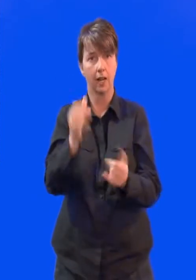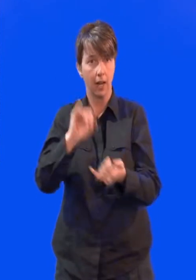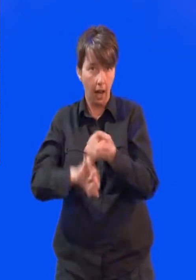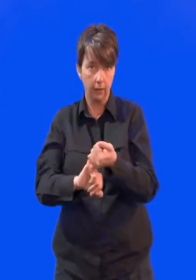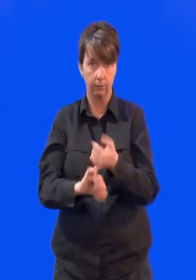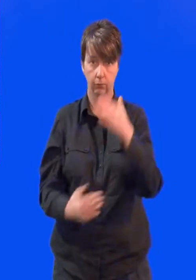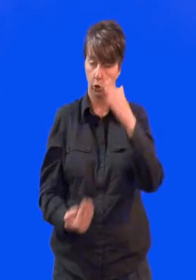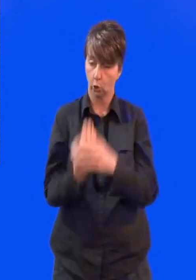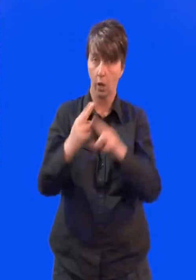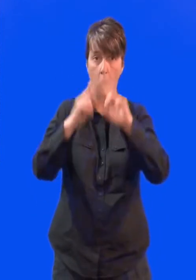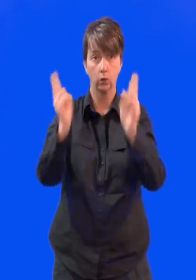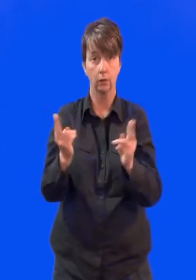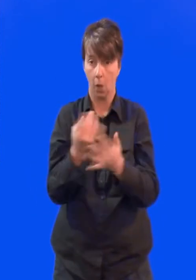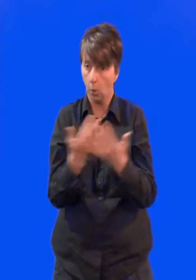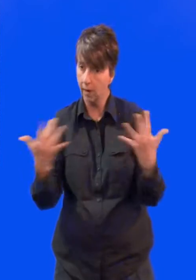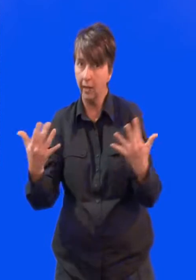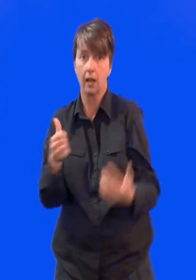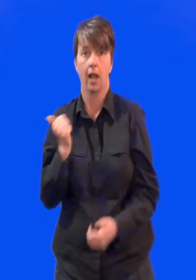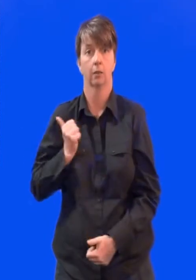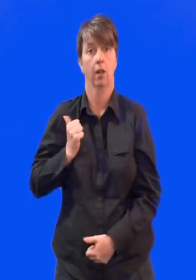build for people in Kirklees in the future.